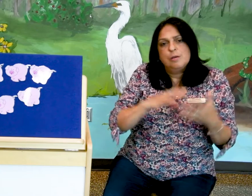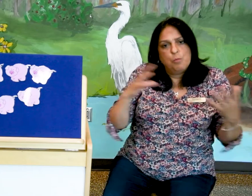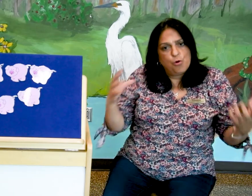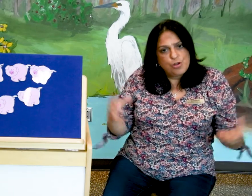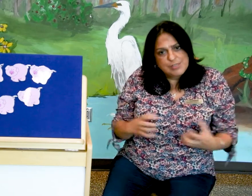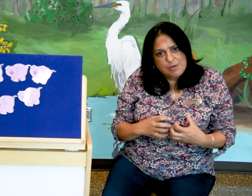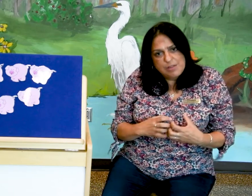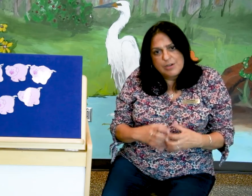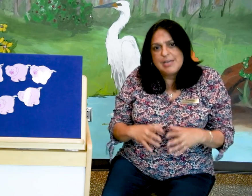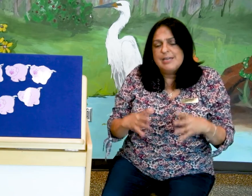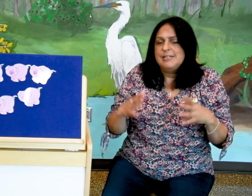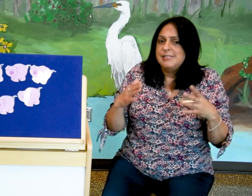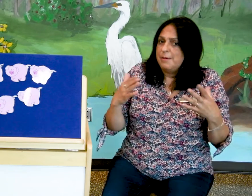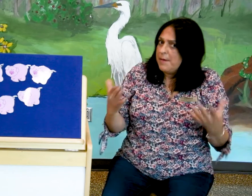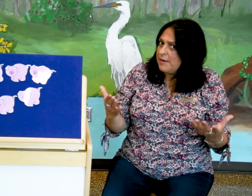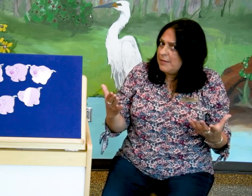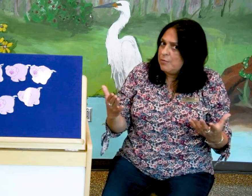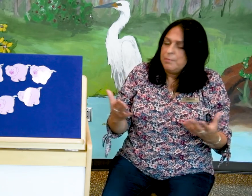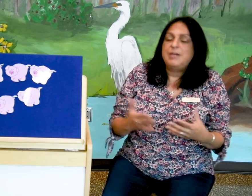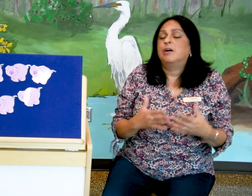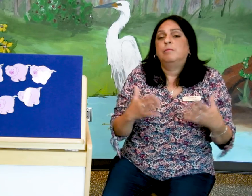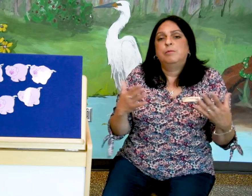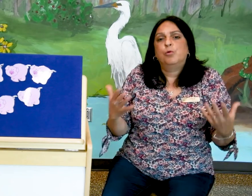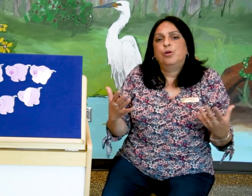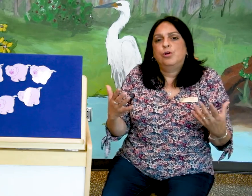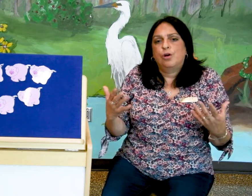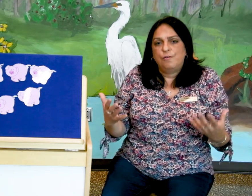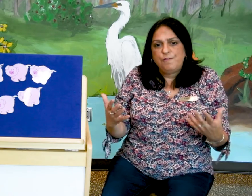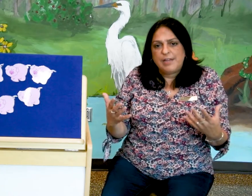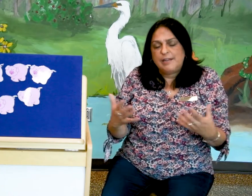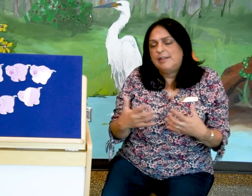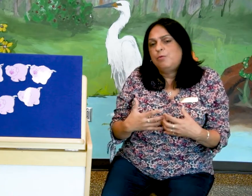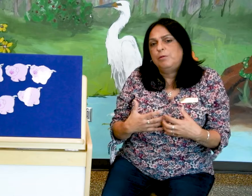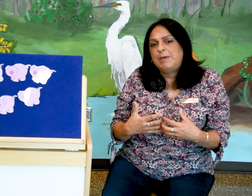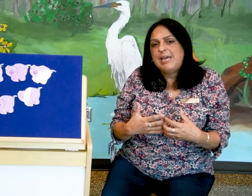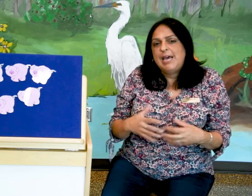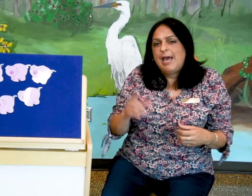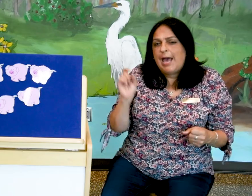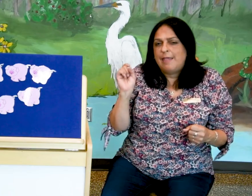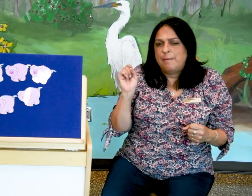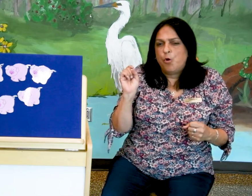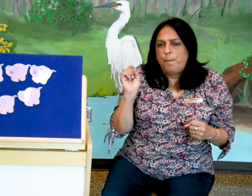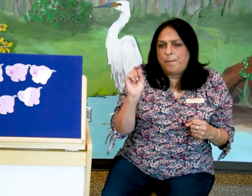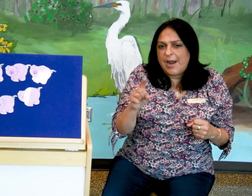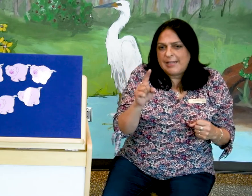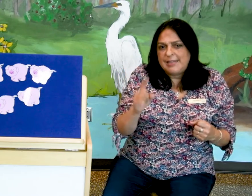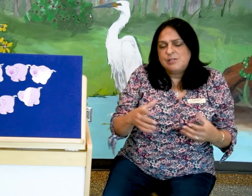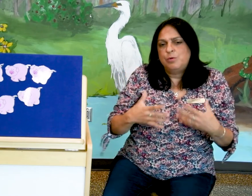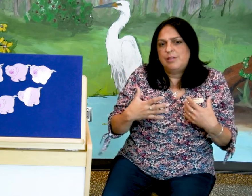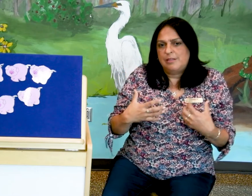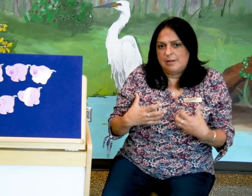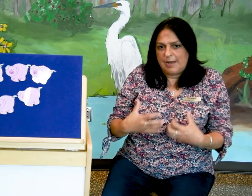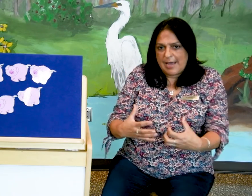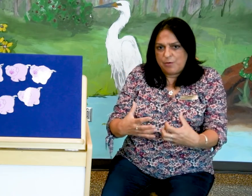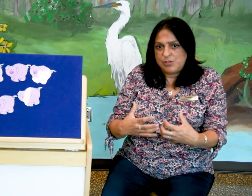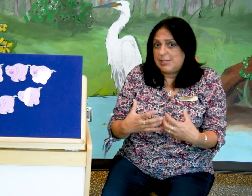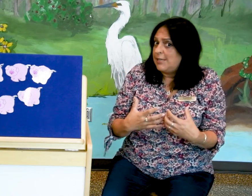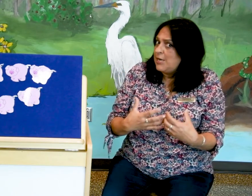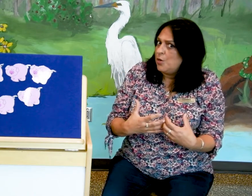The more you sing with your kids, the better they will become, the more confident they will be, and the more practice with language that they know